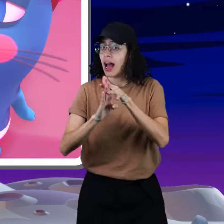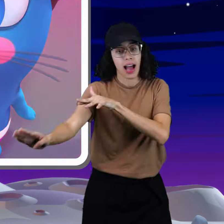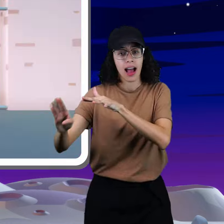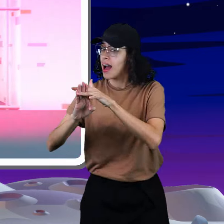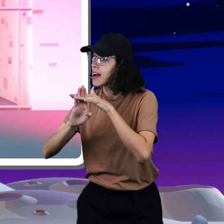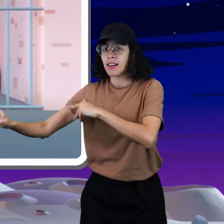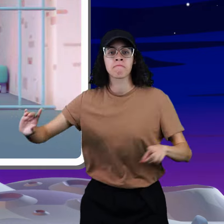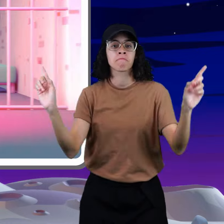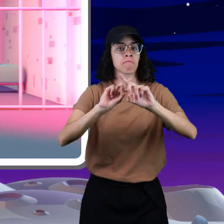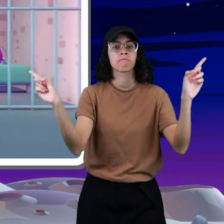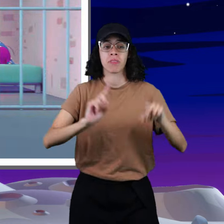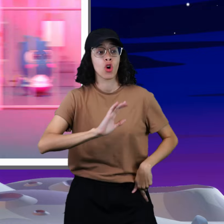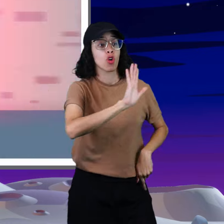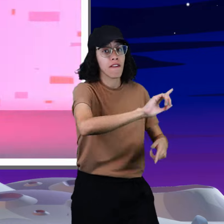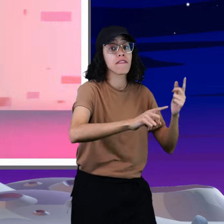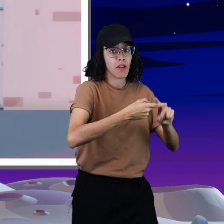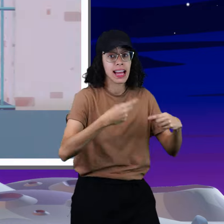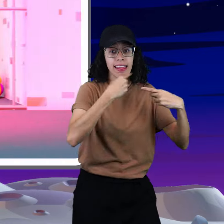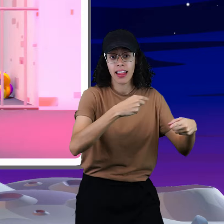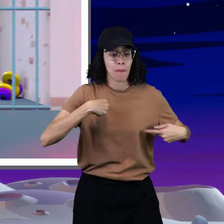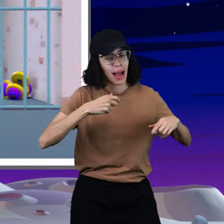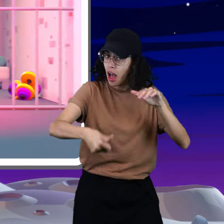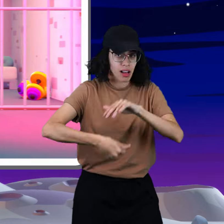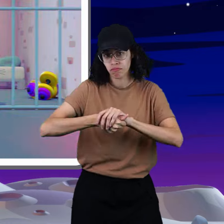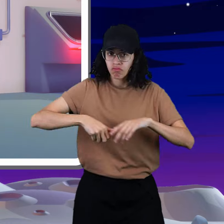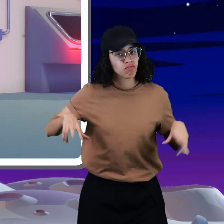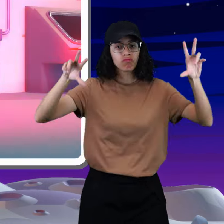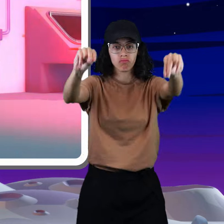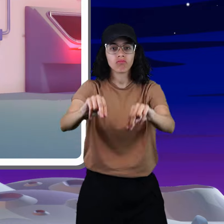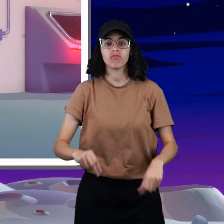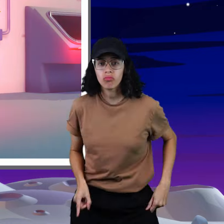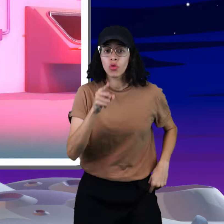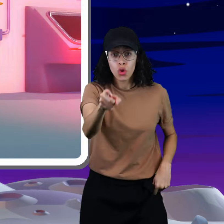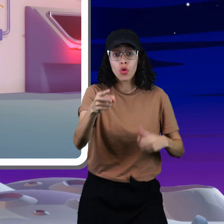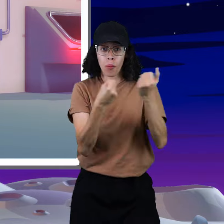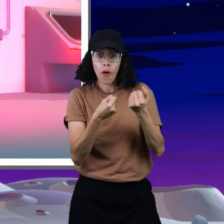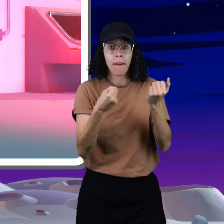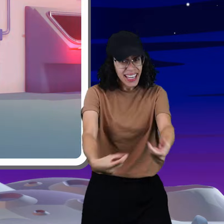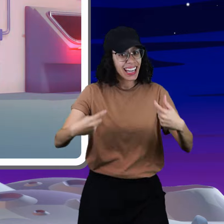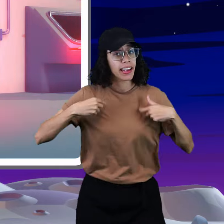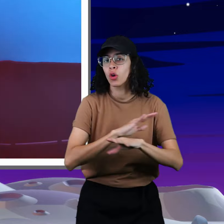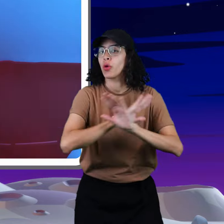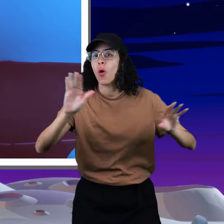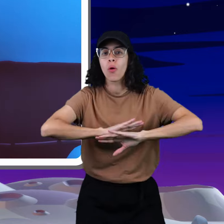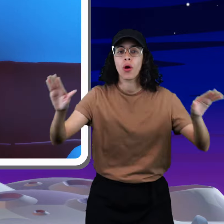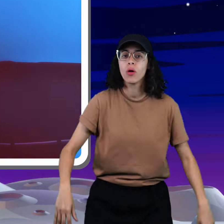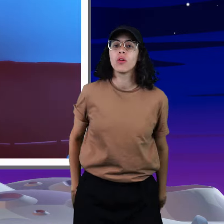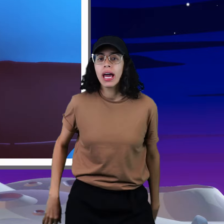nothing, dog, get your friends, tell them I ain't laying low You was never really rooting for me anyway